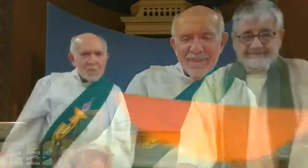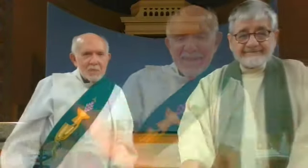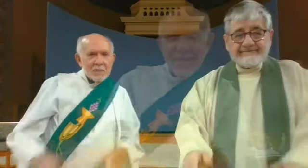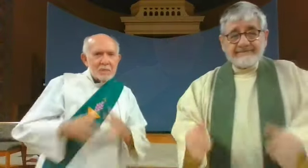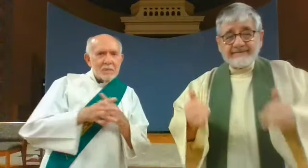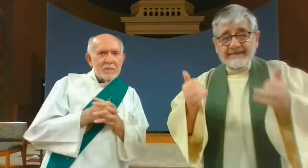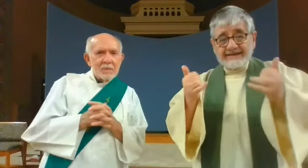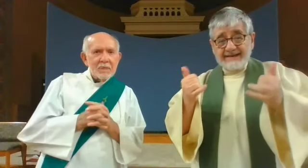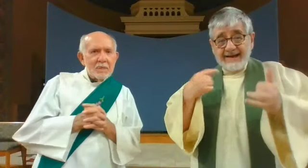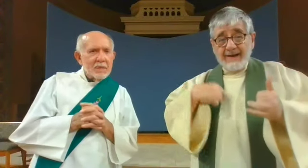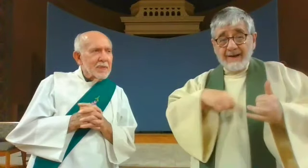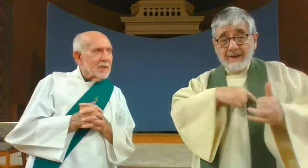let us pray